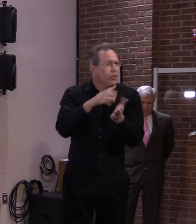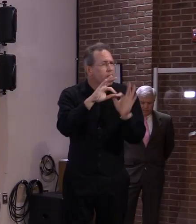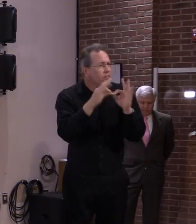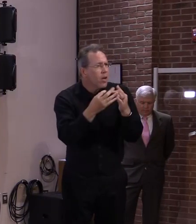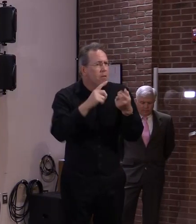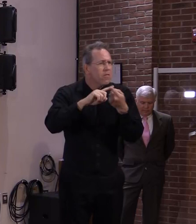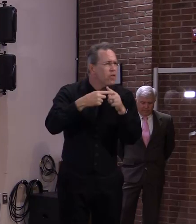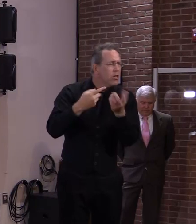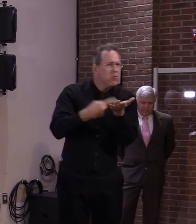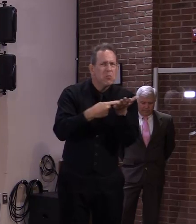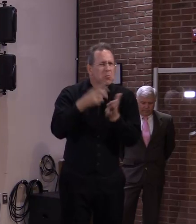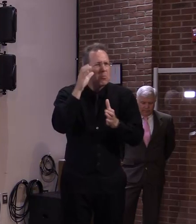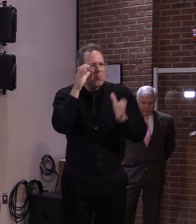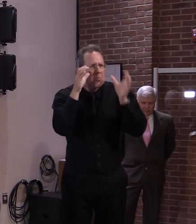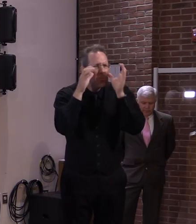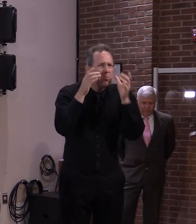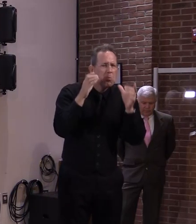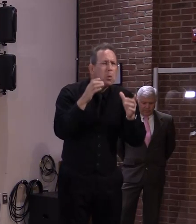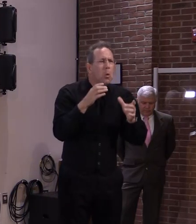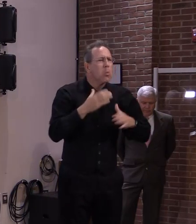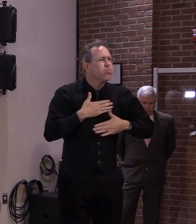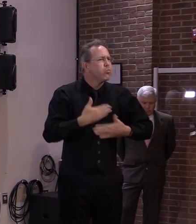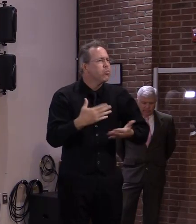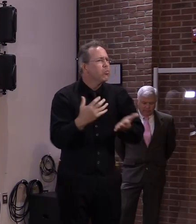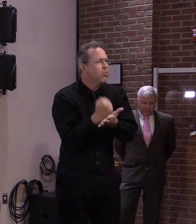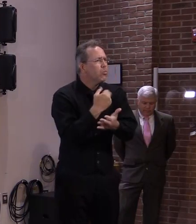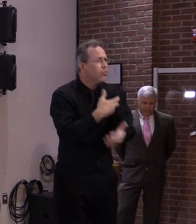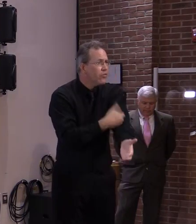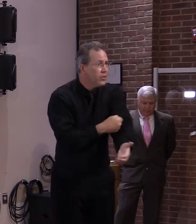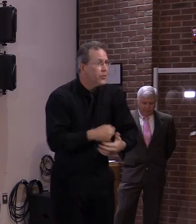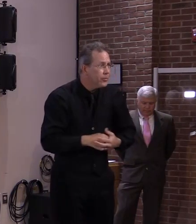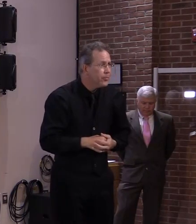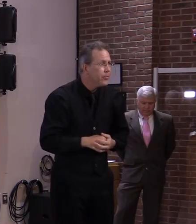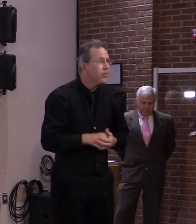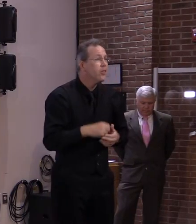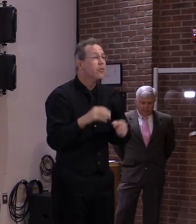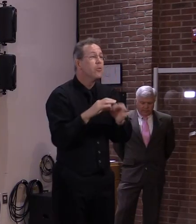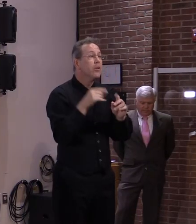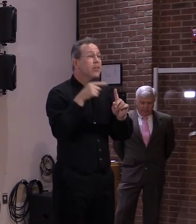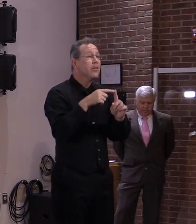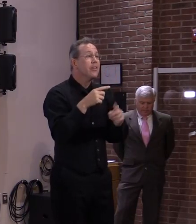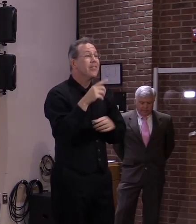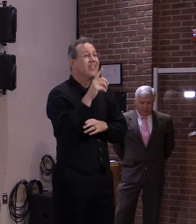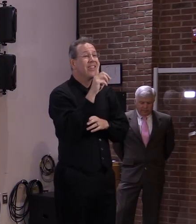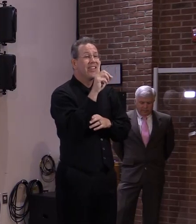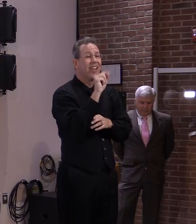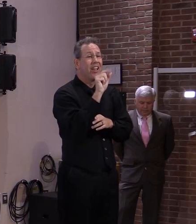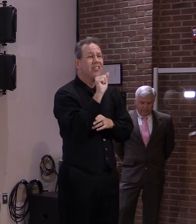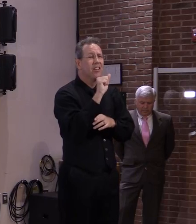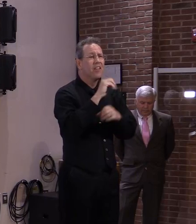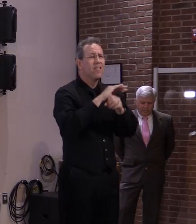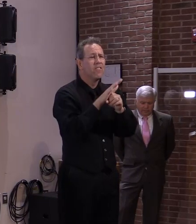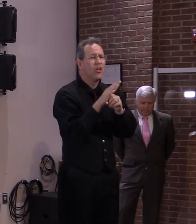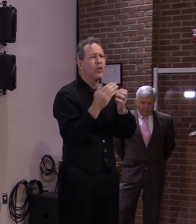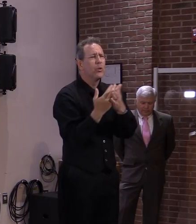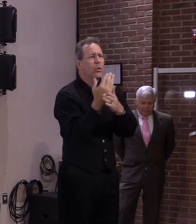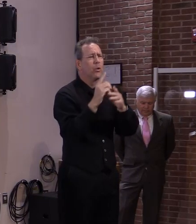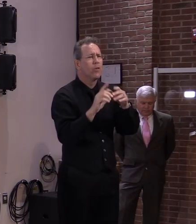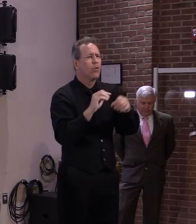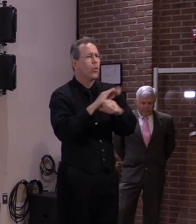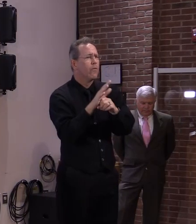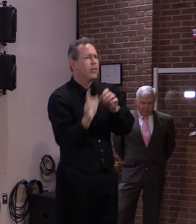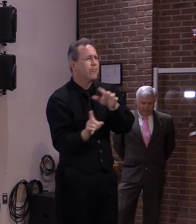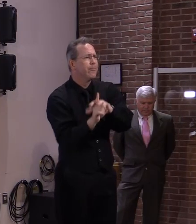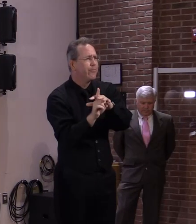such important reason, the Delta variant. This is the variant that's now spreading widely in many countries, and at